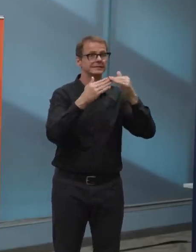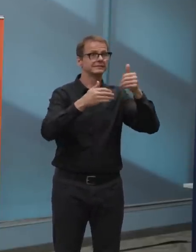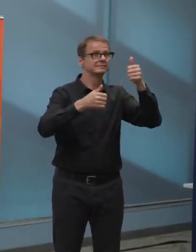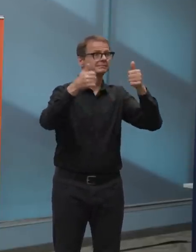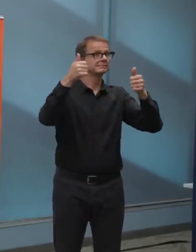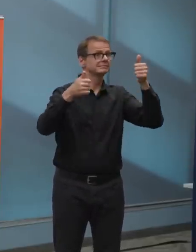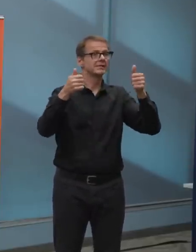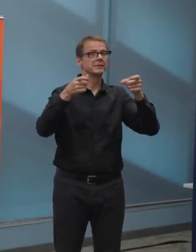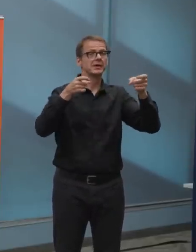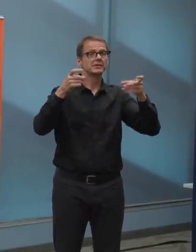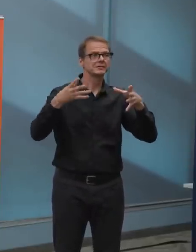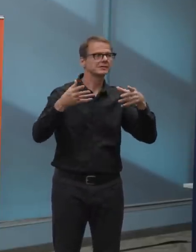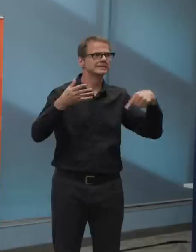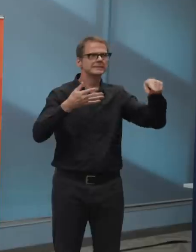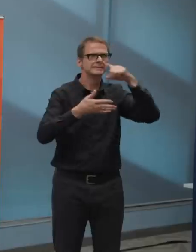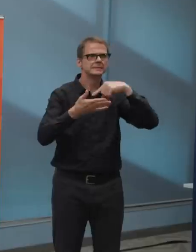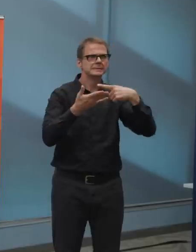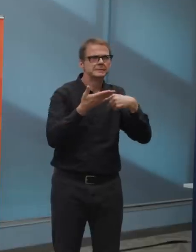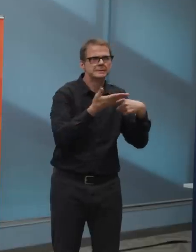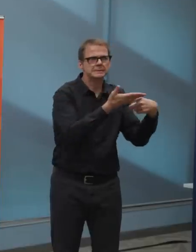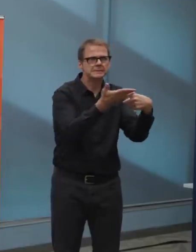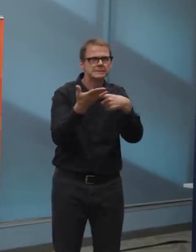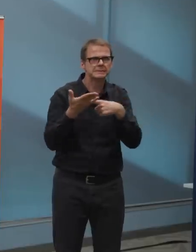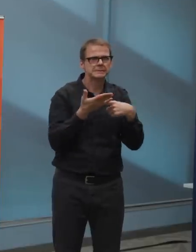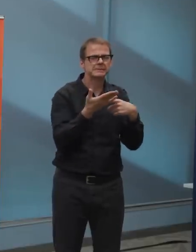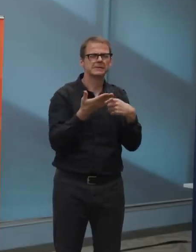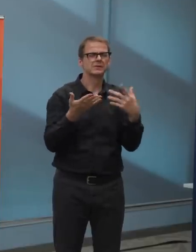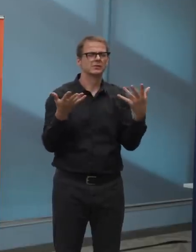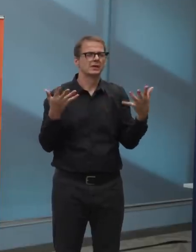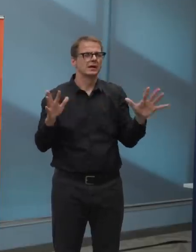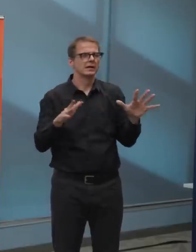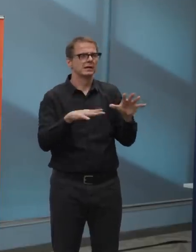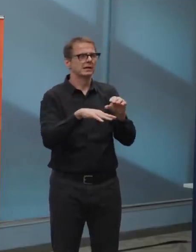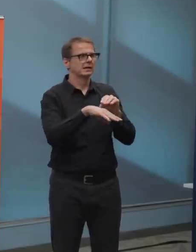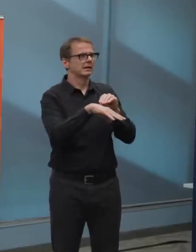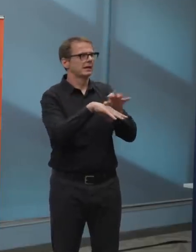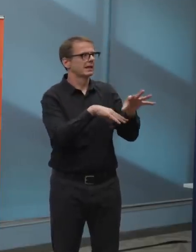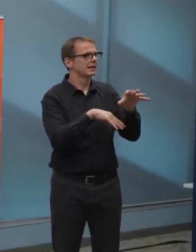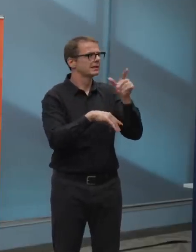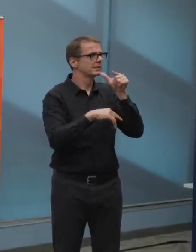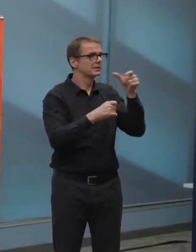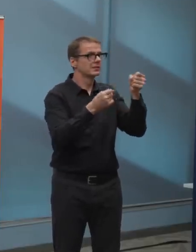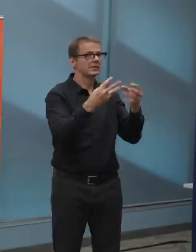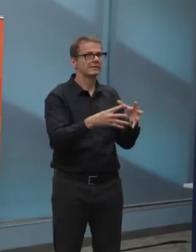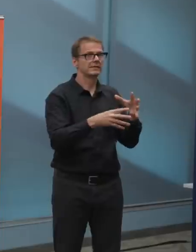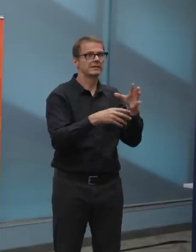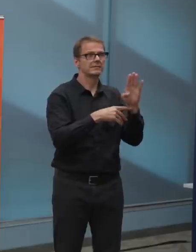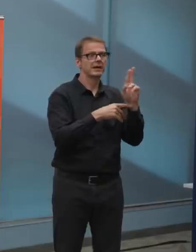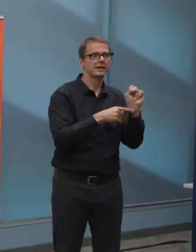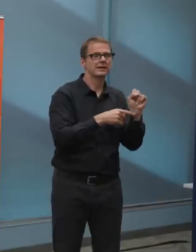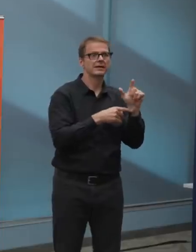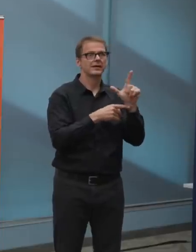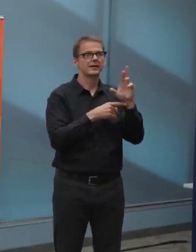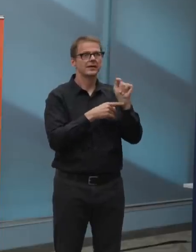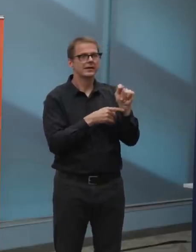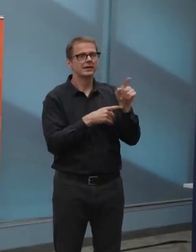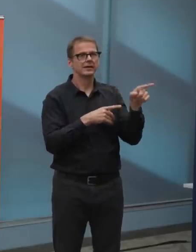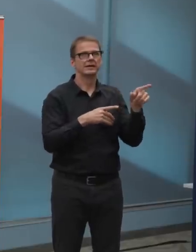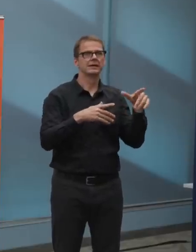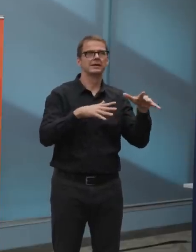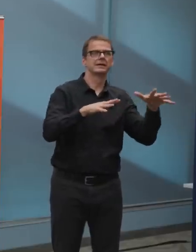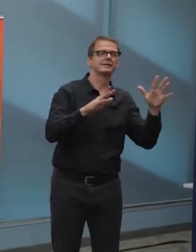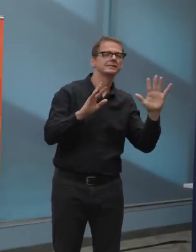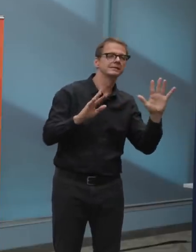exposed to that risk again and collect fare, the least they could do is buy the PPE for the operators that Edmontonians are paying for right now.